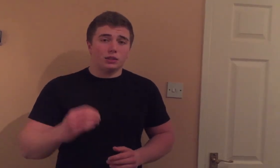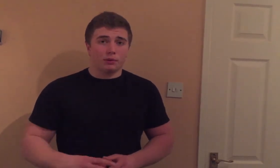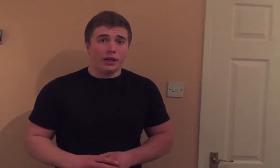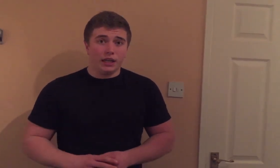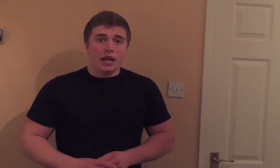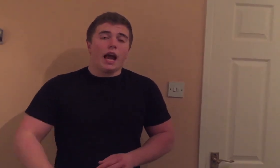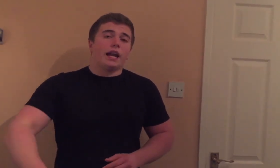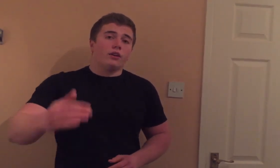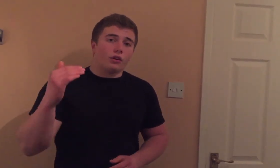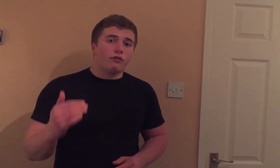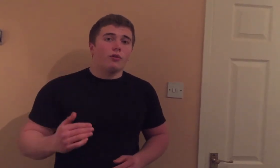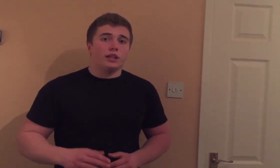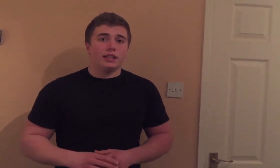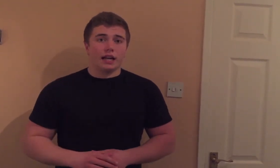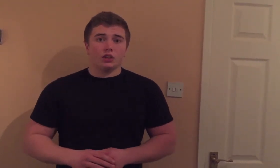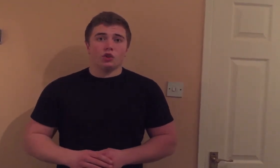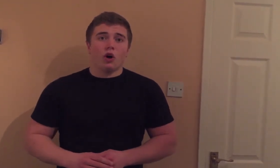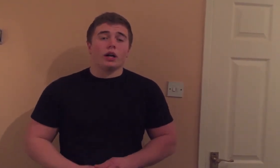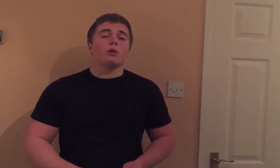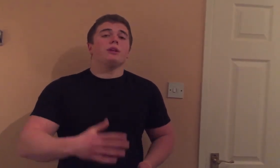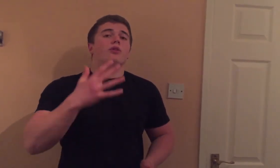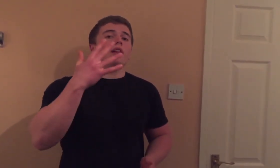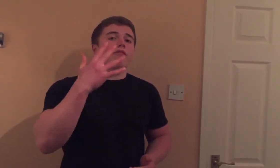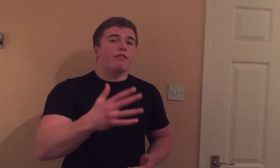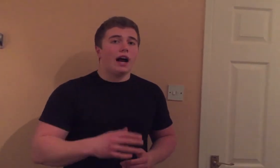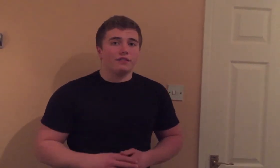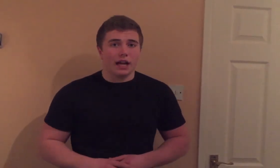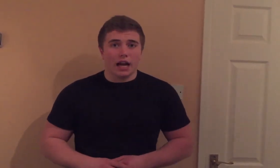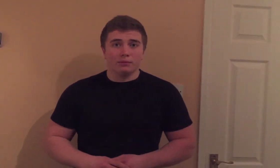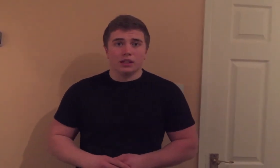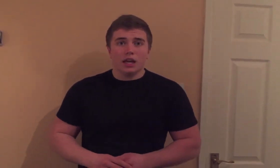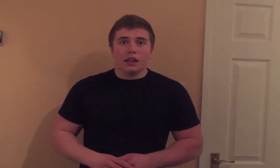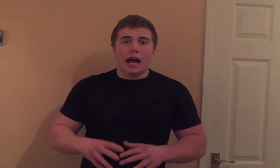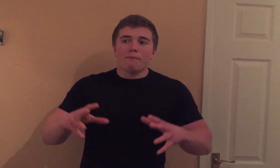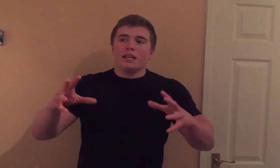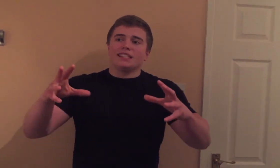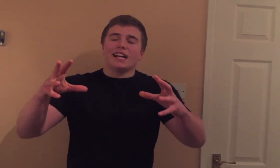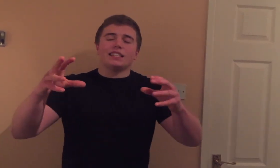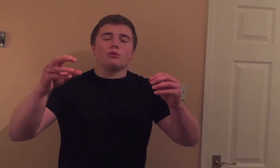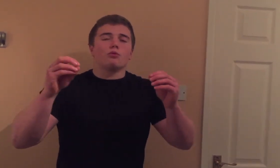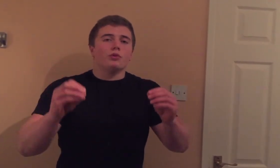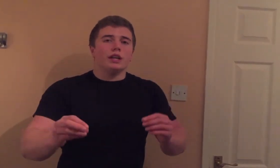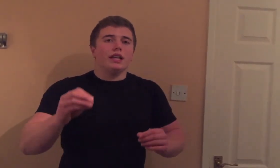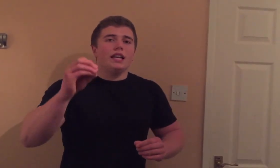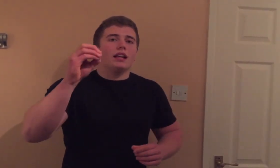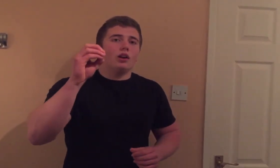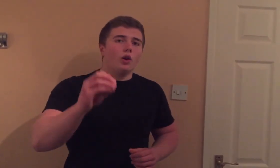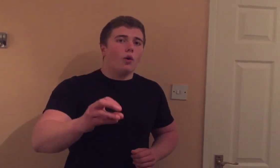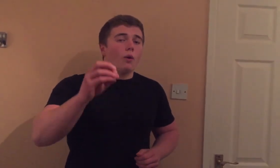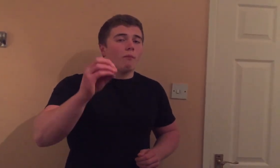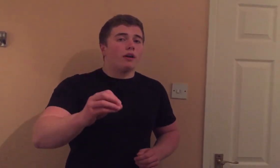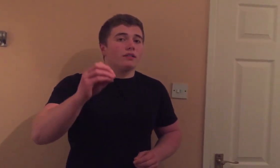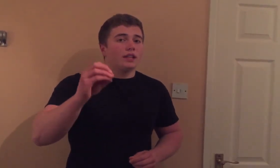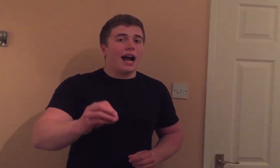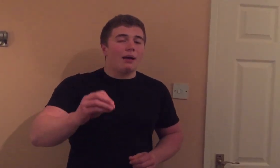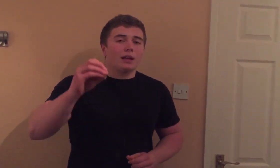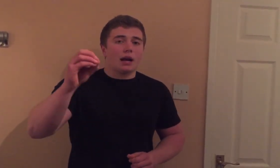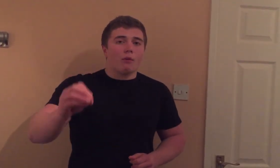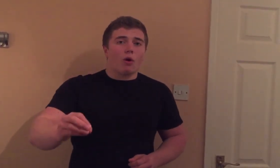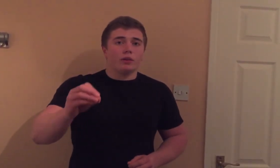sprint, and then another 40-second jog. I'm going to be doing that five times. That means that's a really low amount of time that I'm on